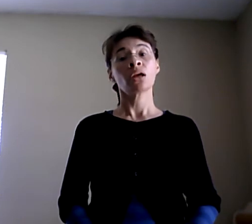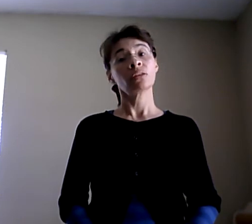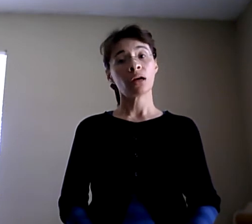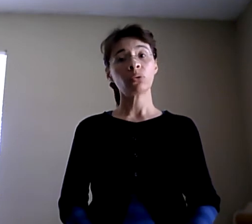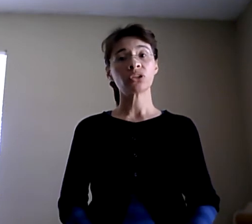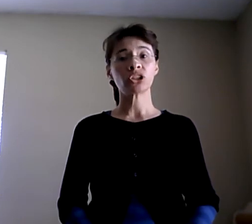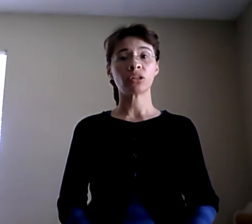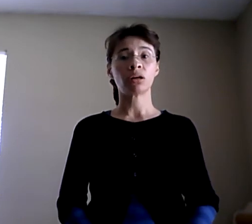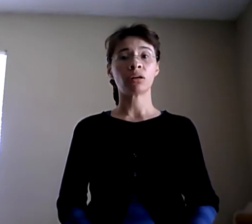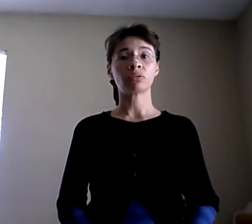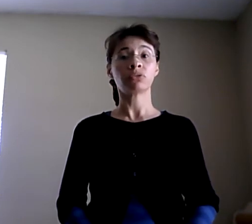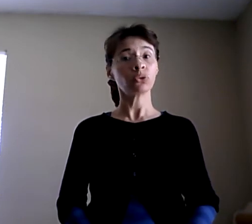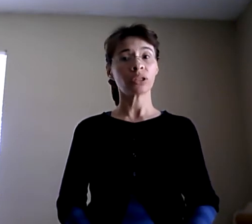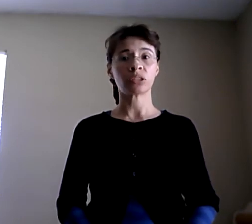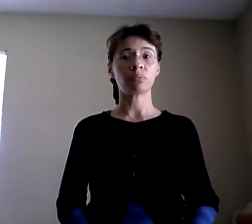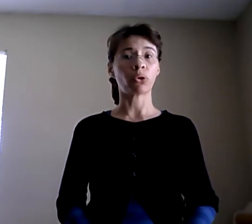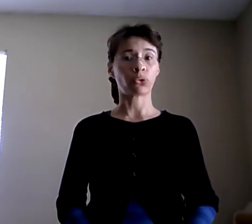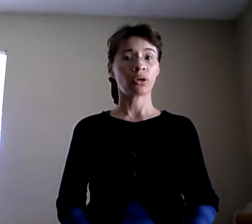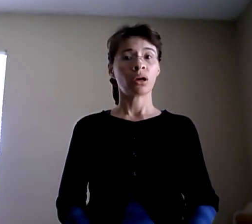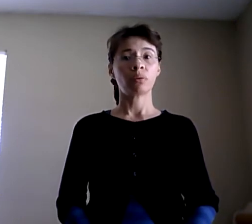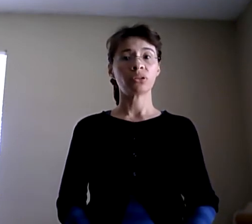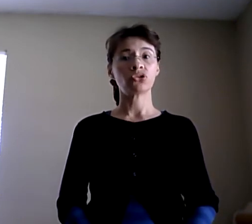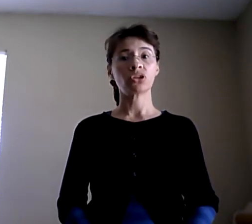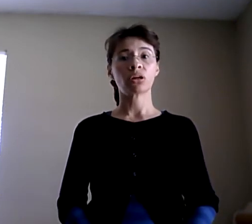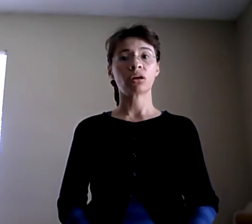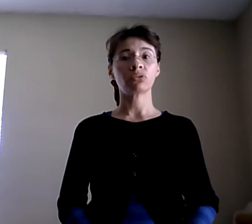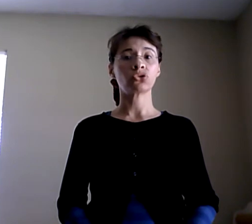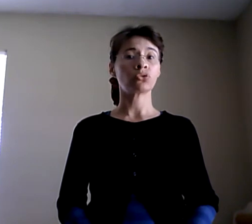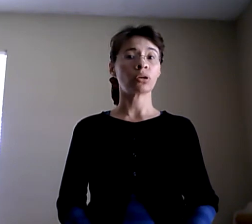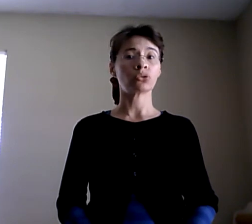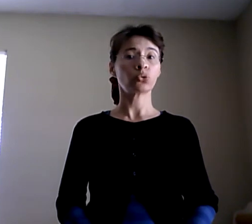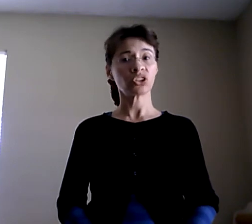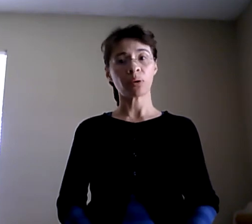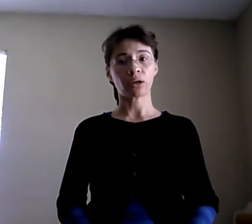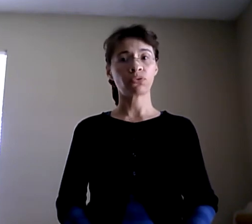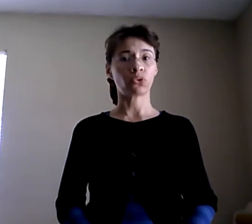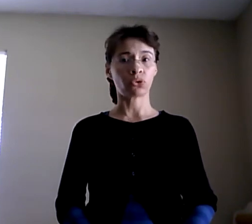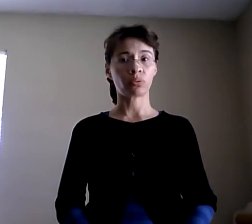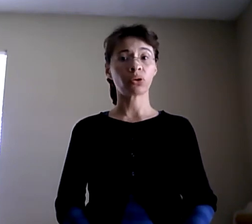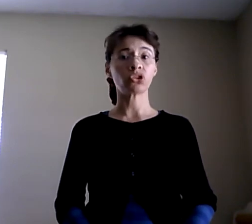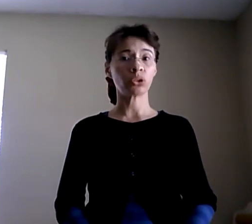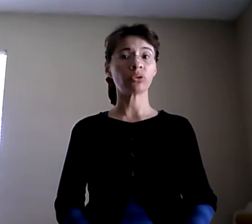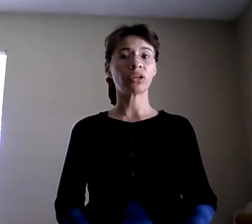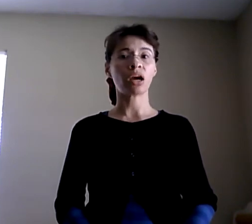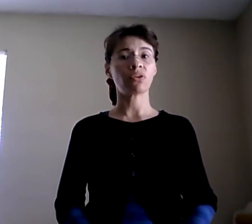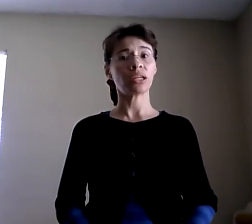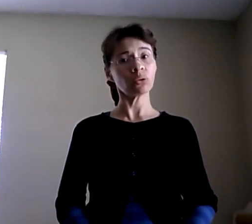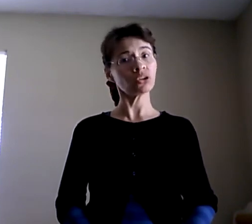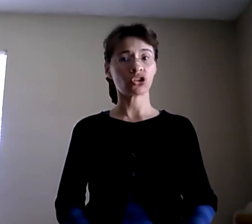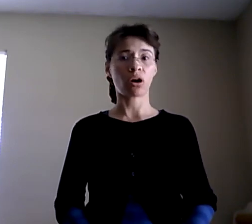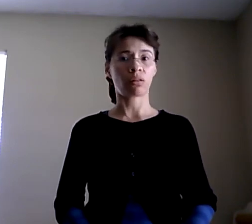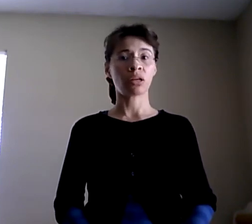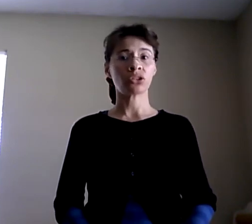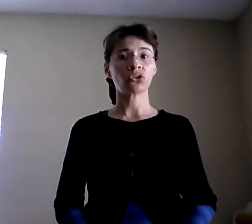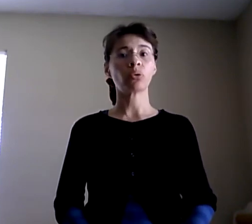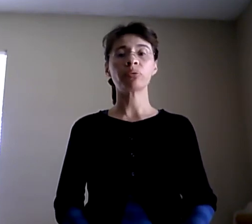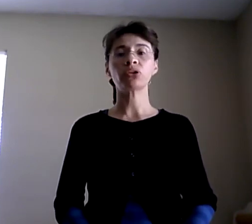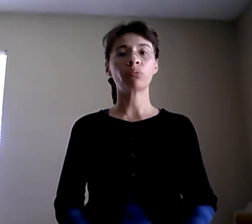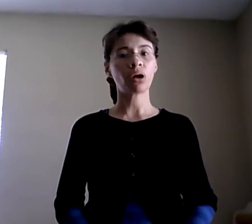Now when she's fluent in both, I mean she can just switch back and forth because she will be a bilingual child. So there will be no